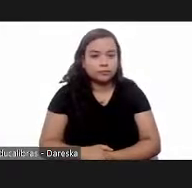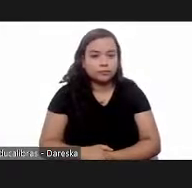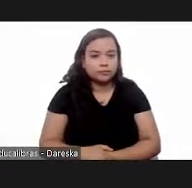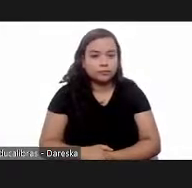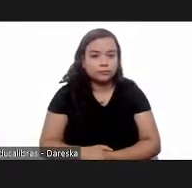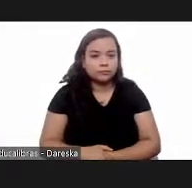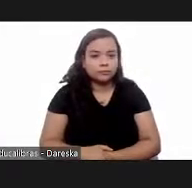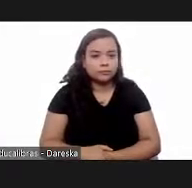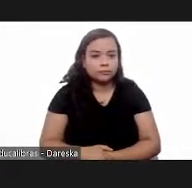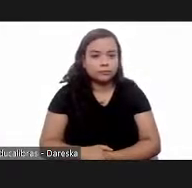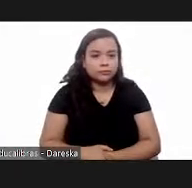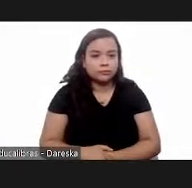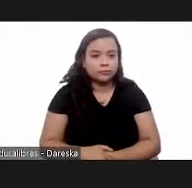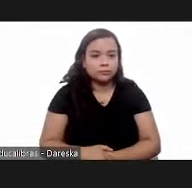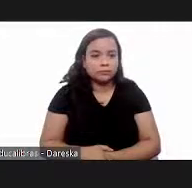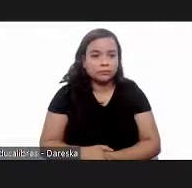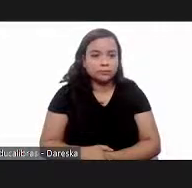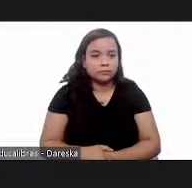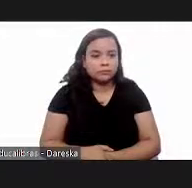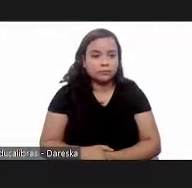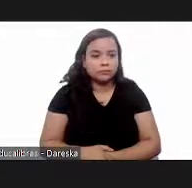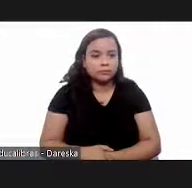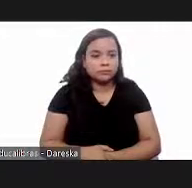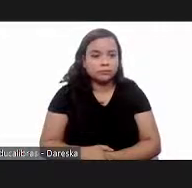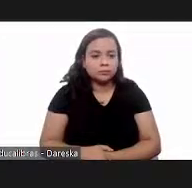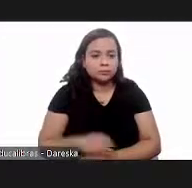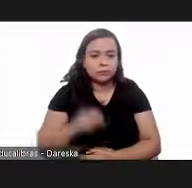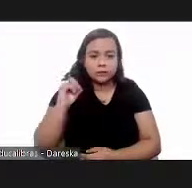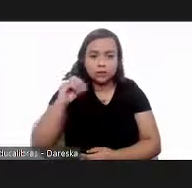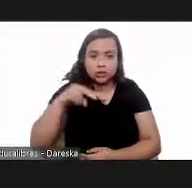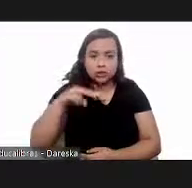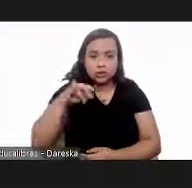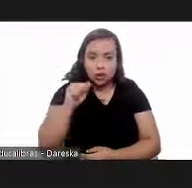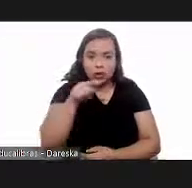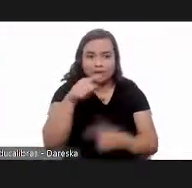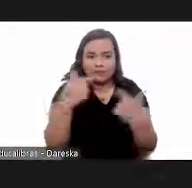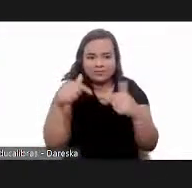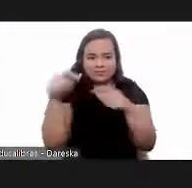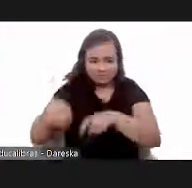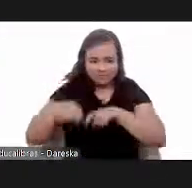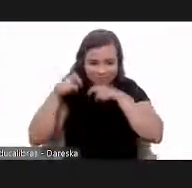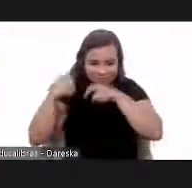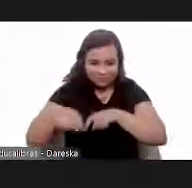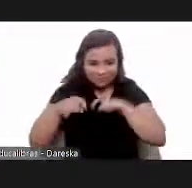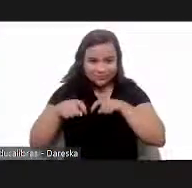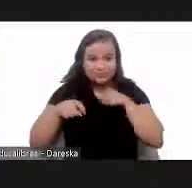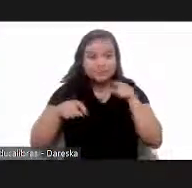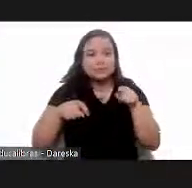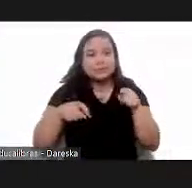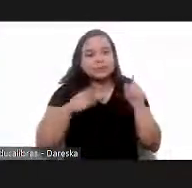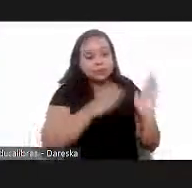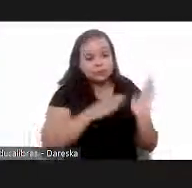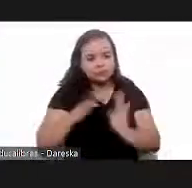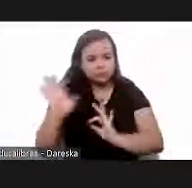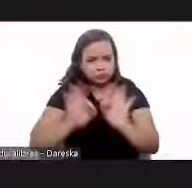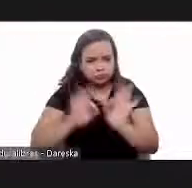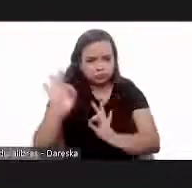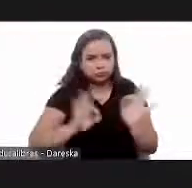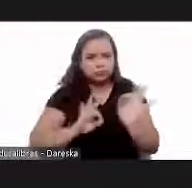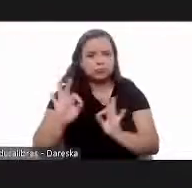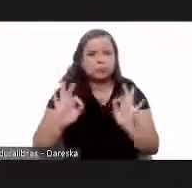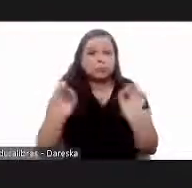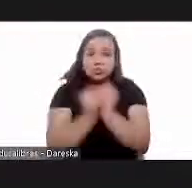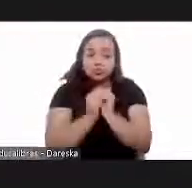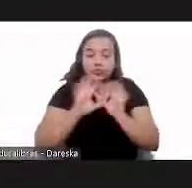by the argentina committed to eliminating sonia is a farmer